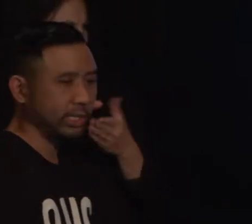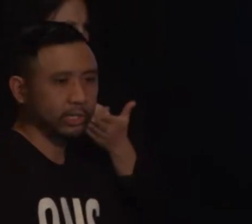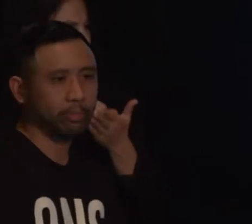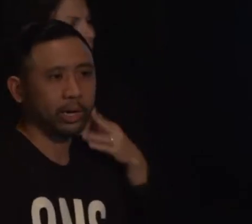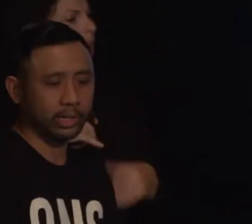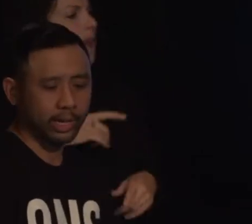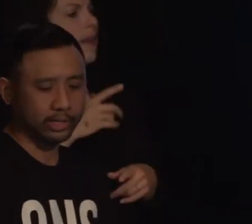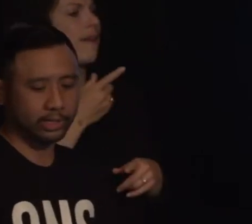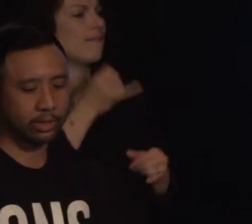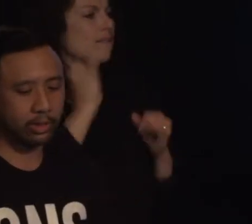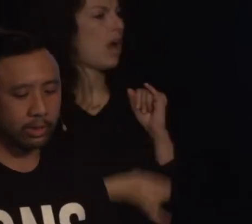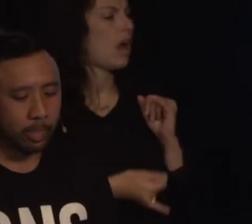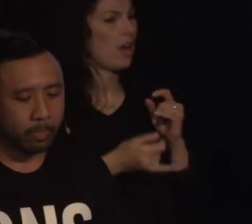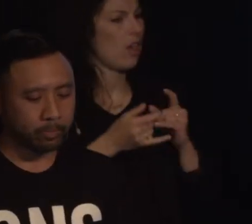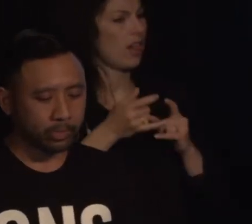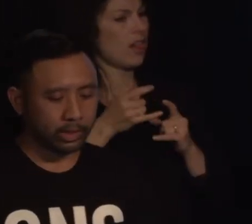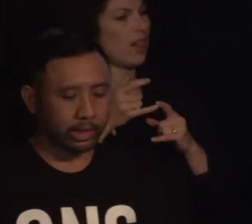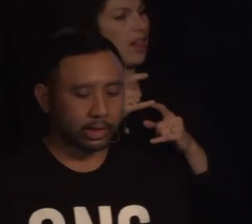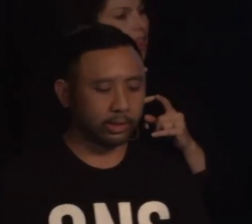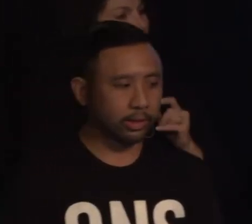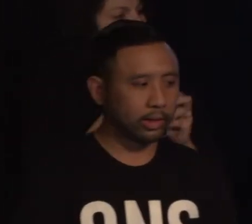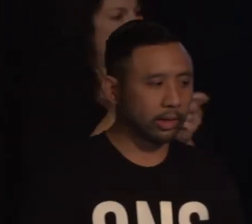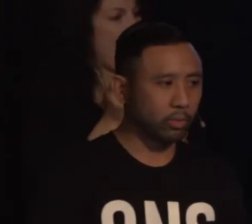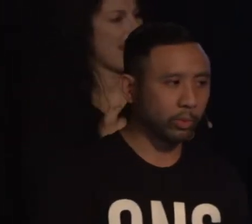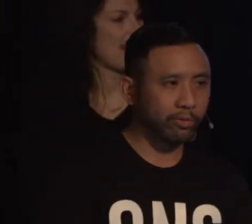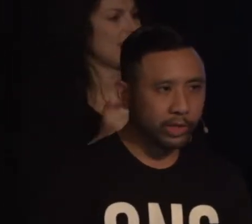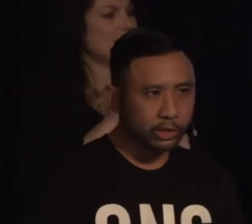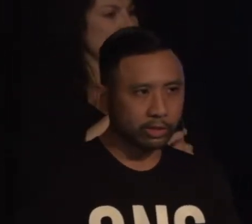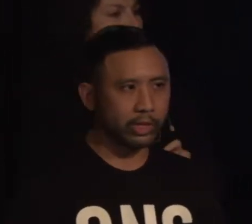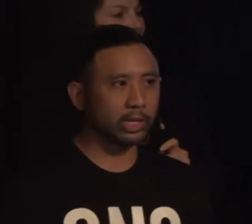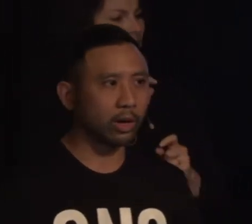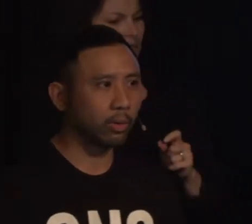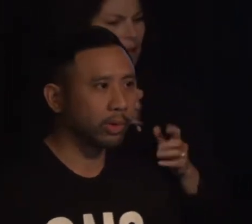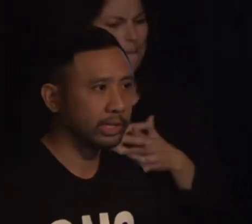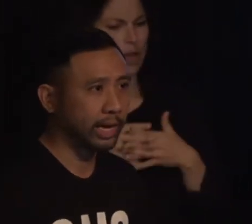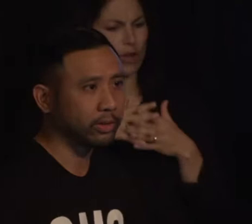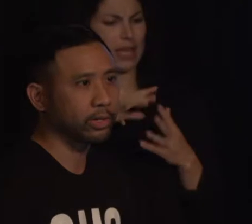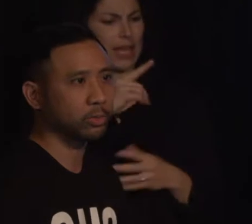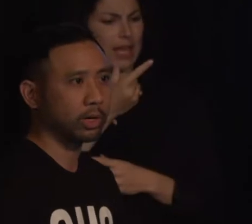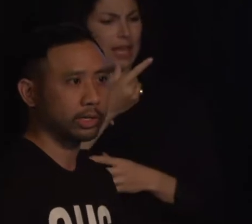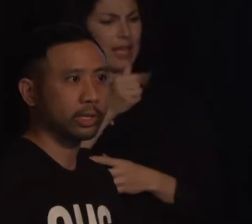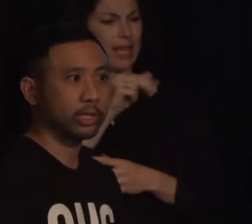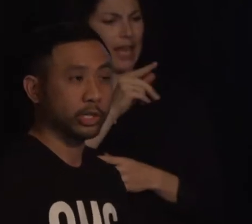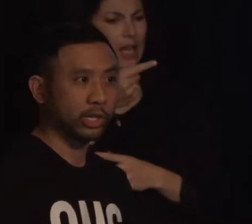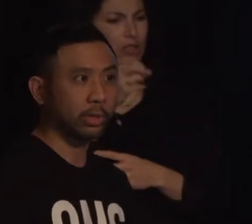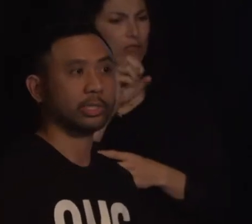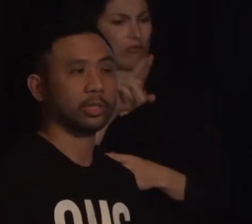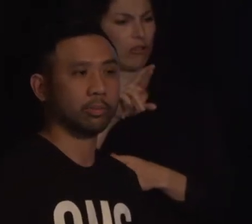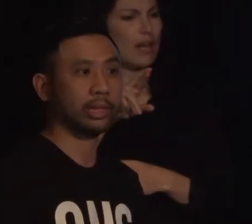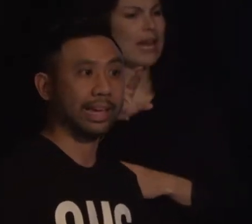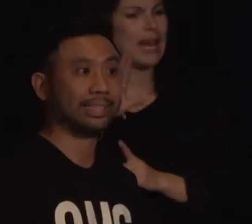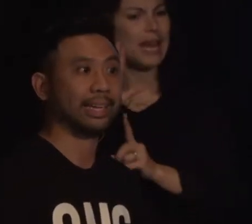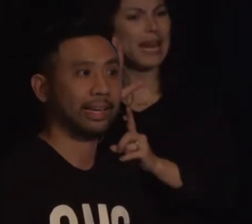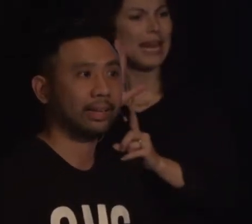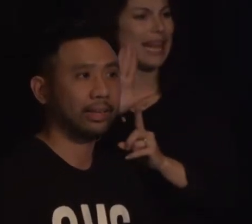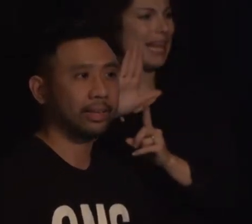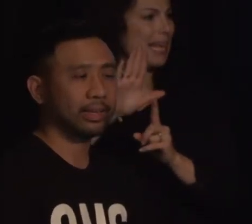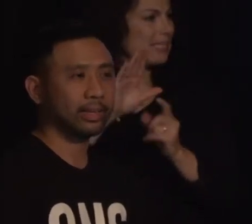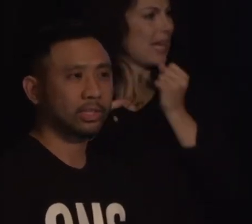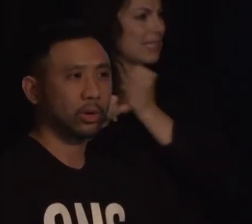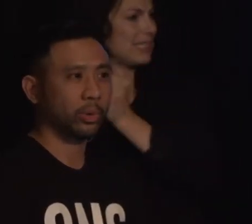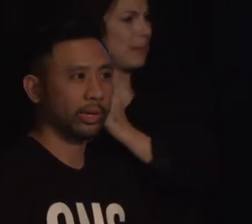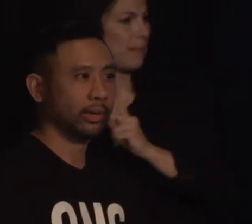finishing touches on American Gangster. And when we finished the video, his handlers wanted to show it to him, like that day.